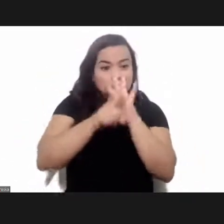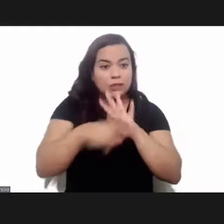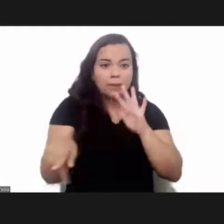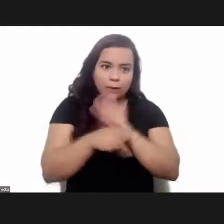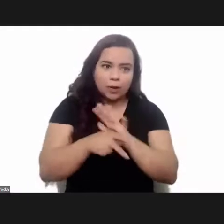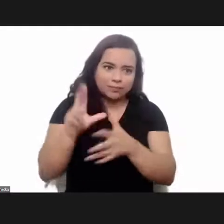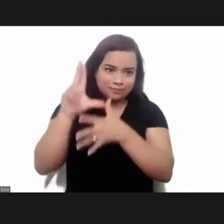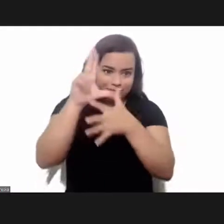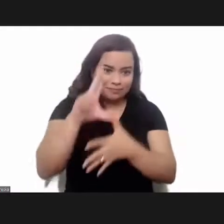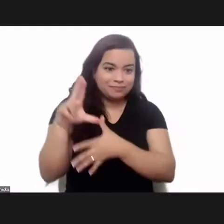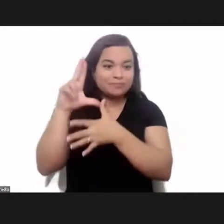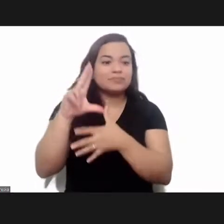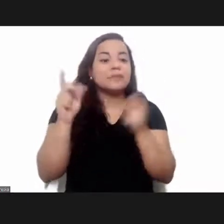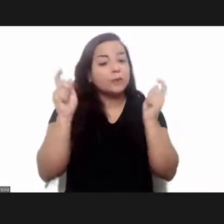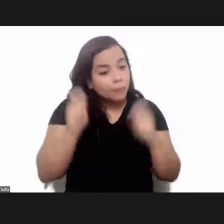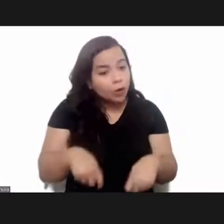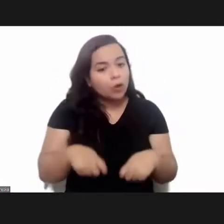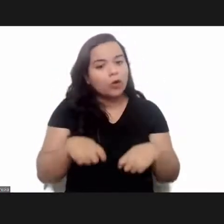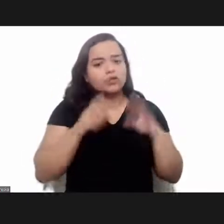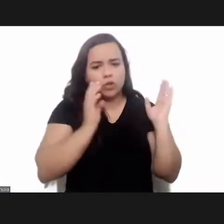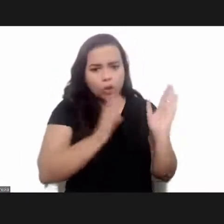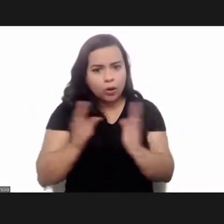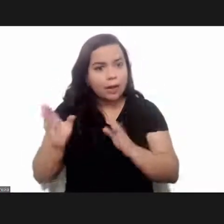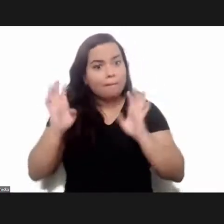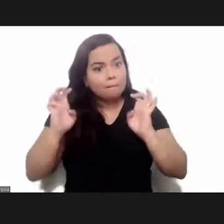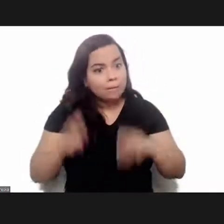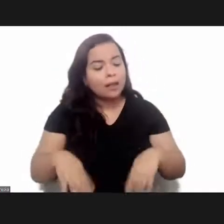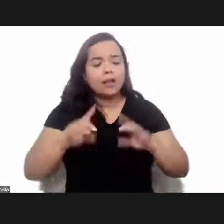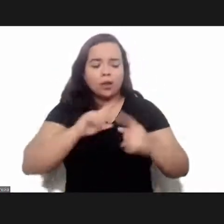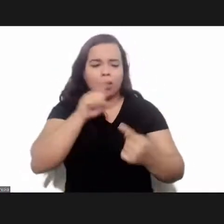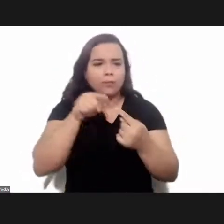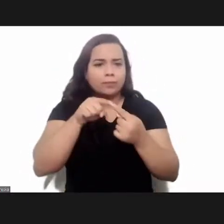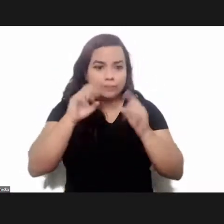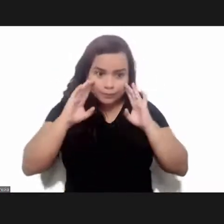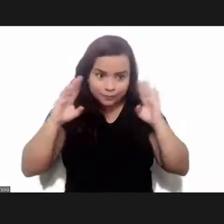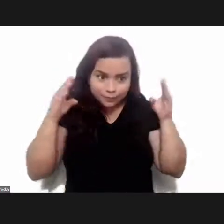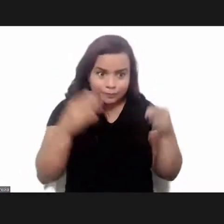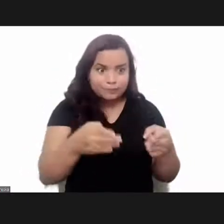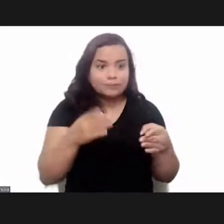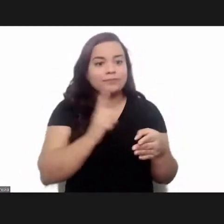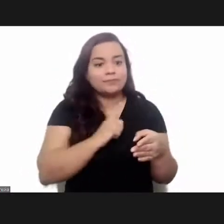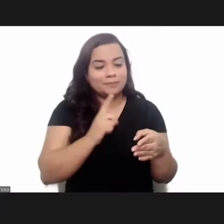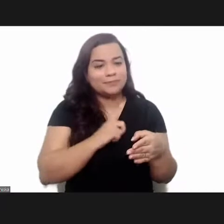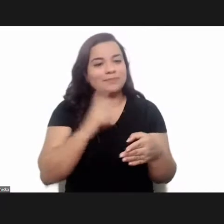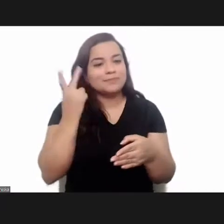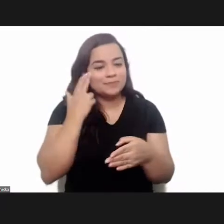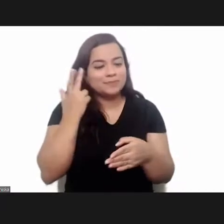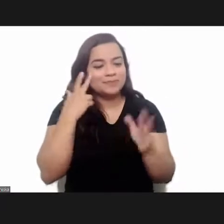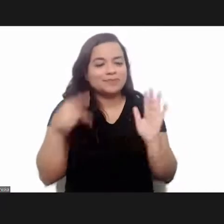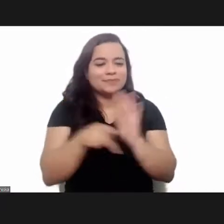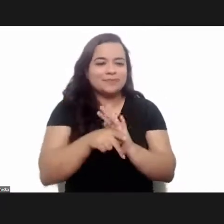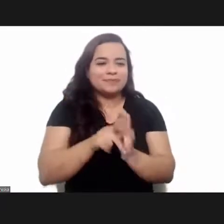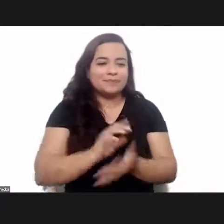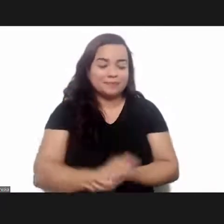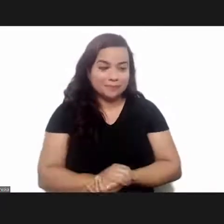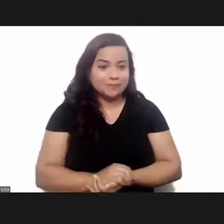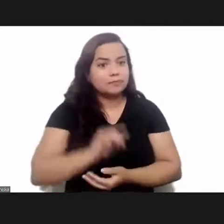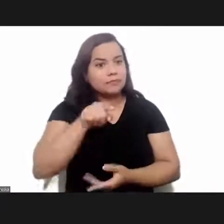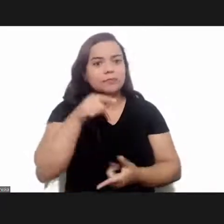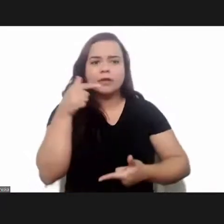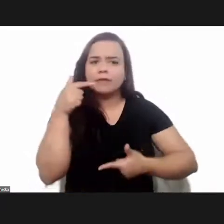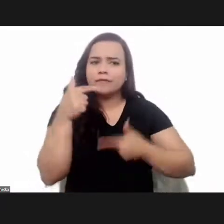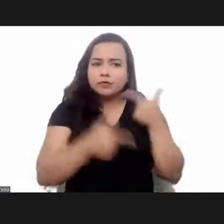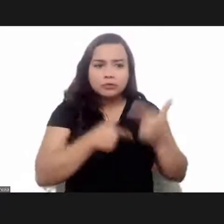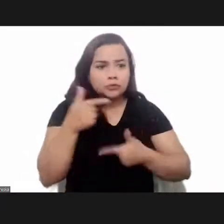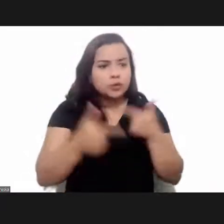in latin america could and can organize for a common objective or goal